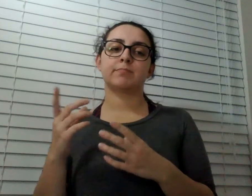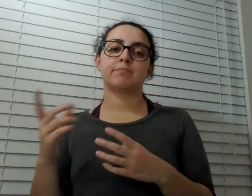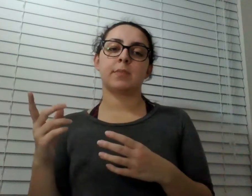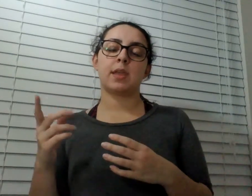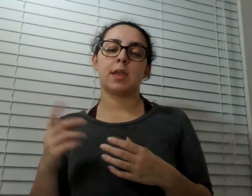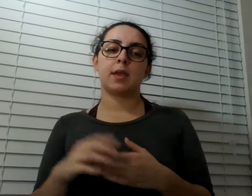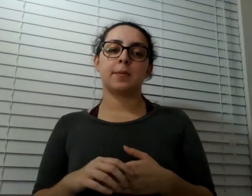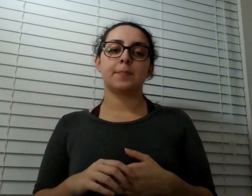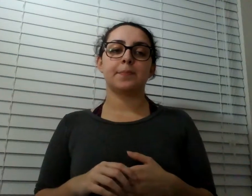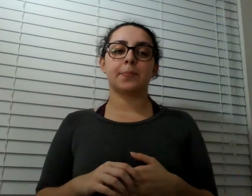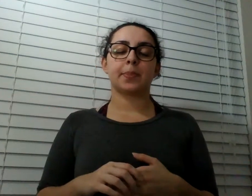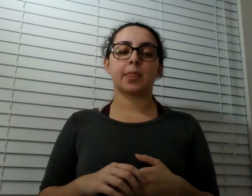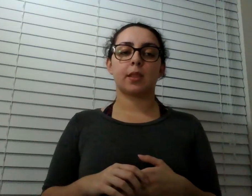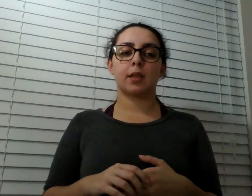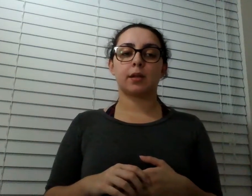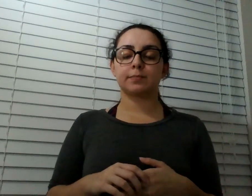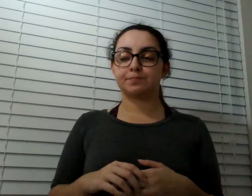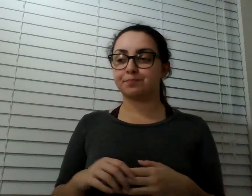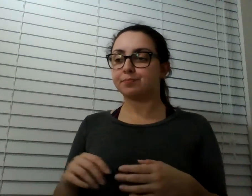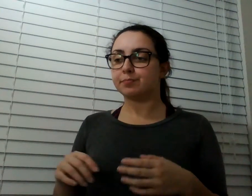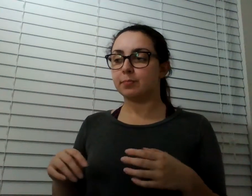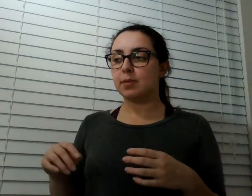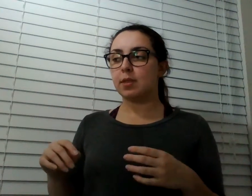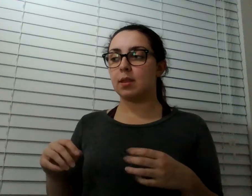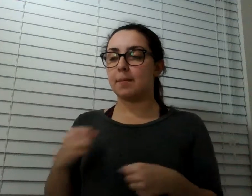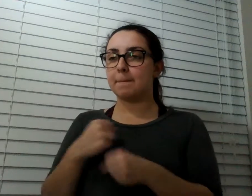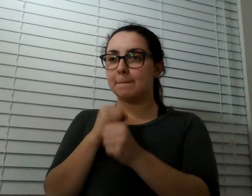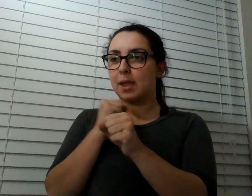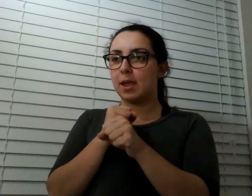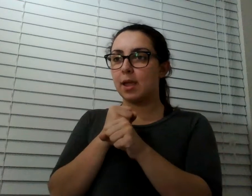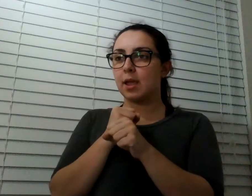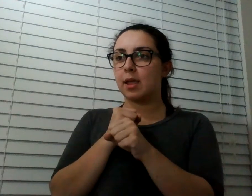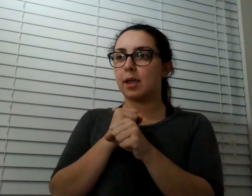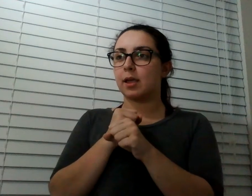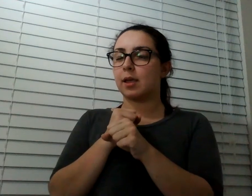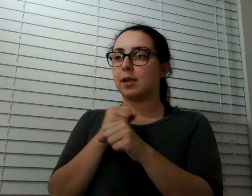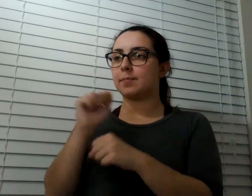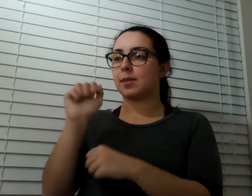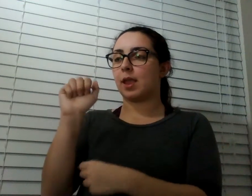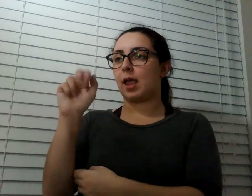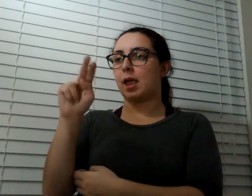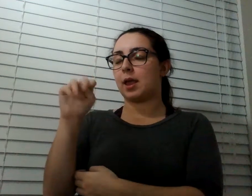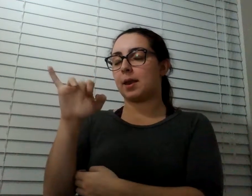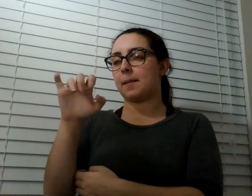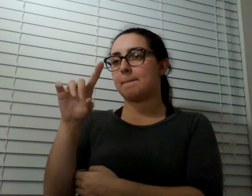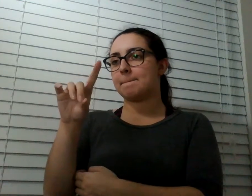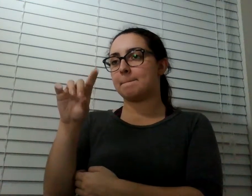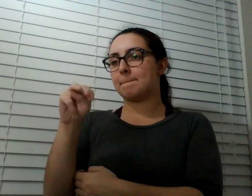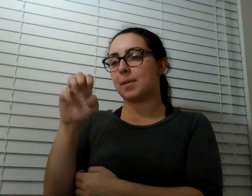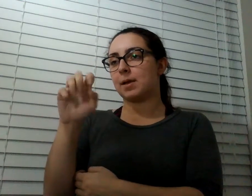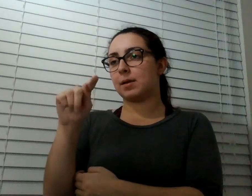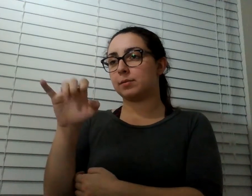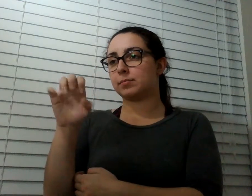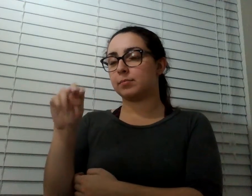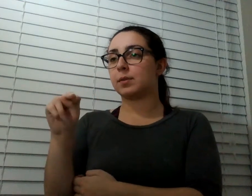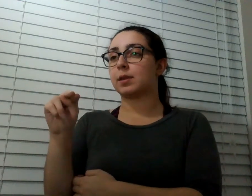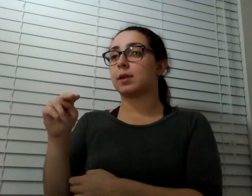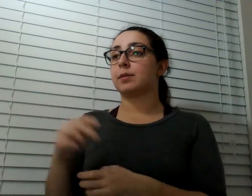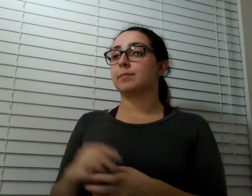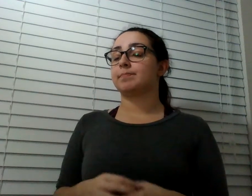made a little wonderful animation of a story that you didn't hear on our podcast or our radio show. It's